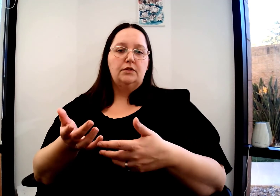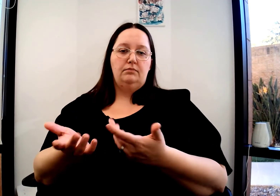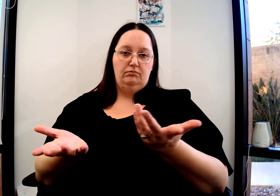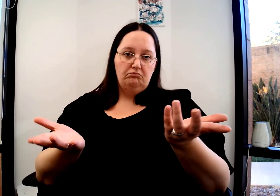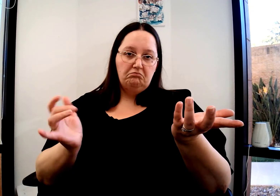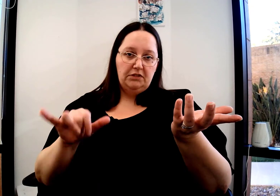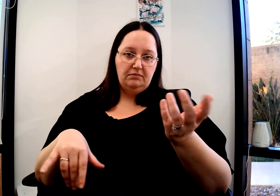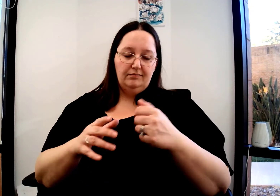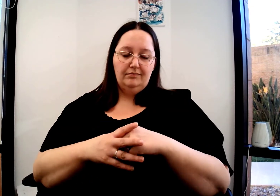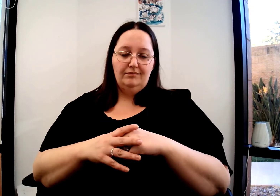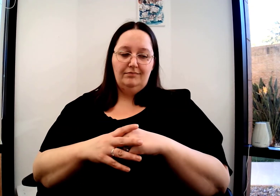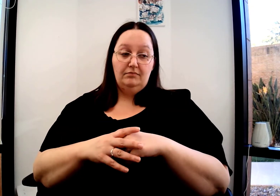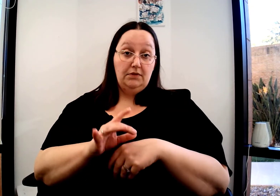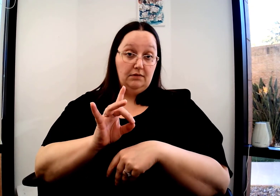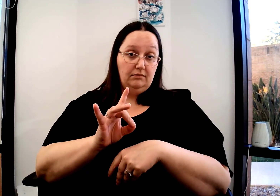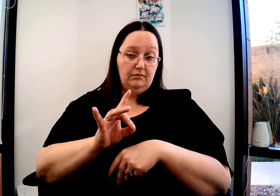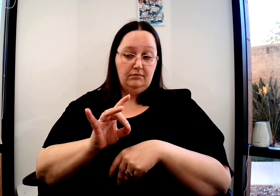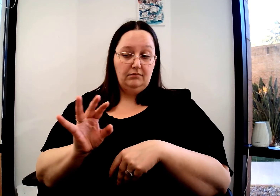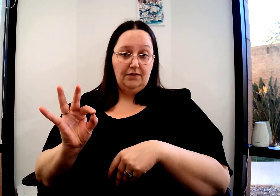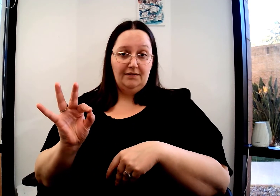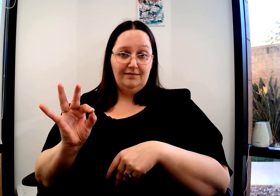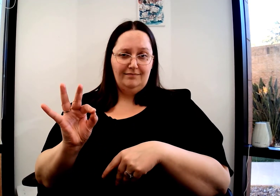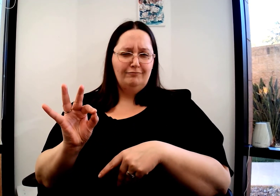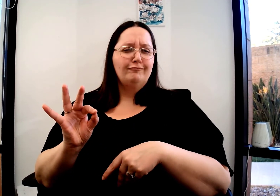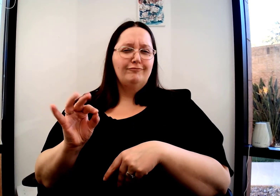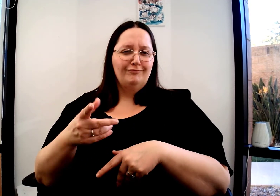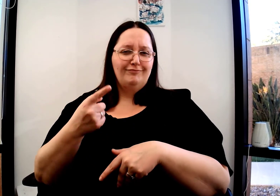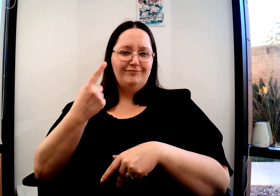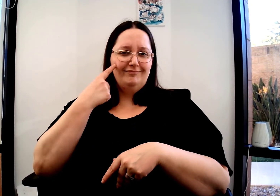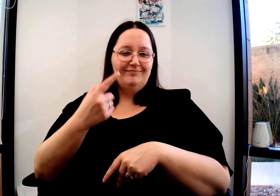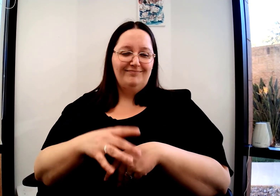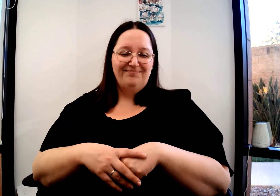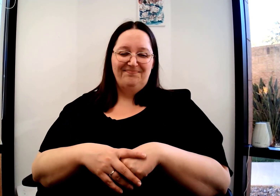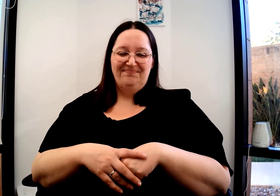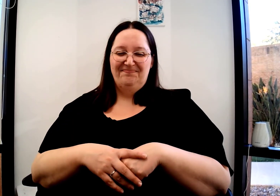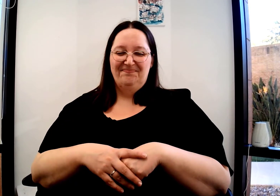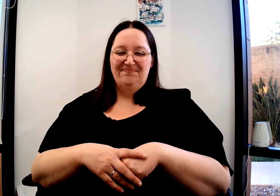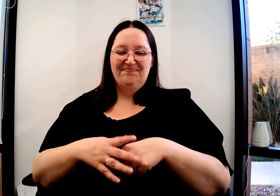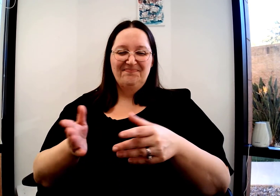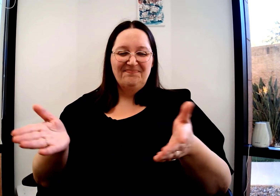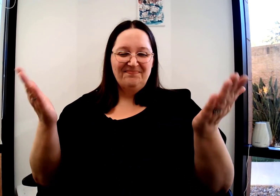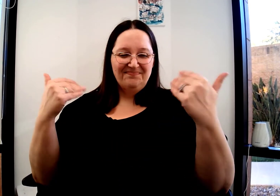So how many planets do we have? That's how I would use that. How many are there? 8 or 9, what do you think?